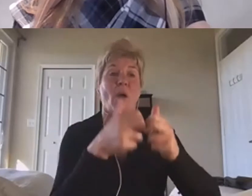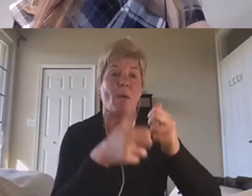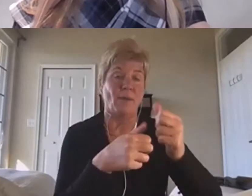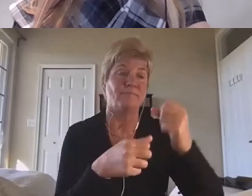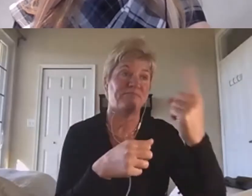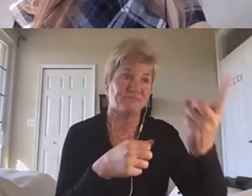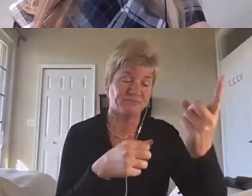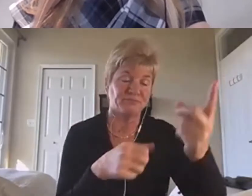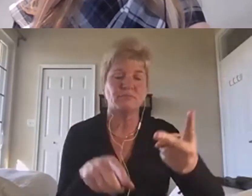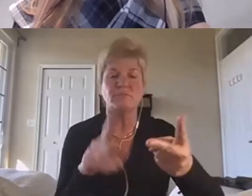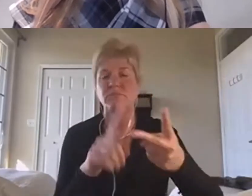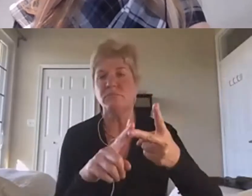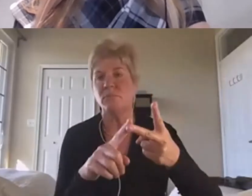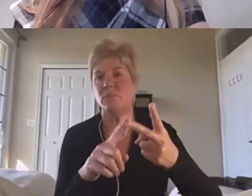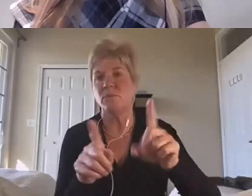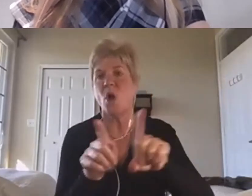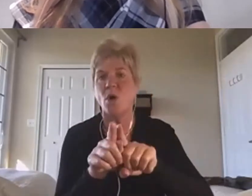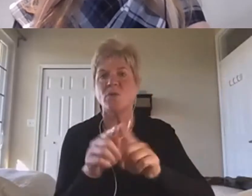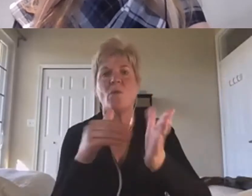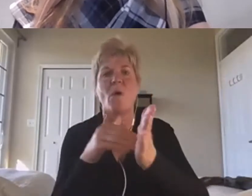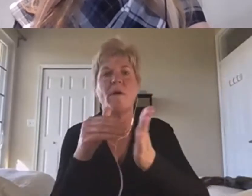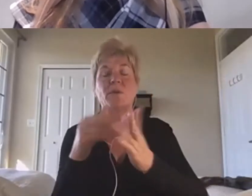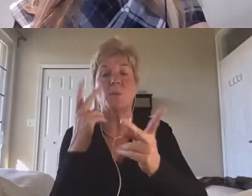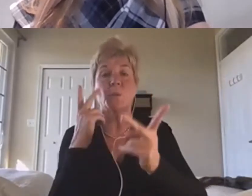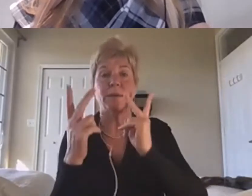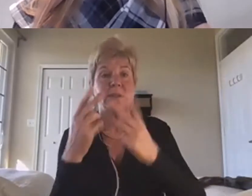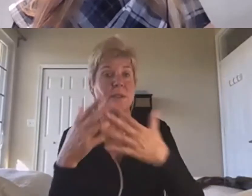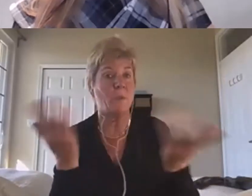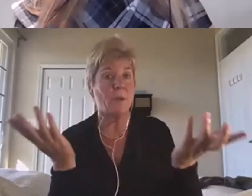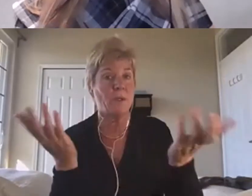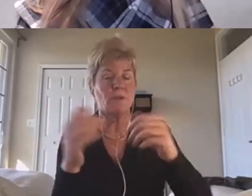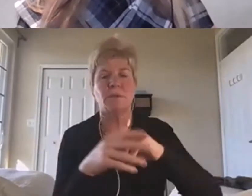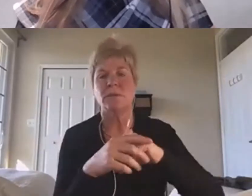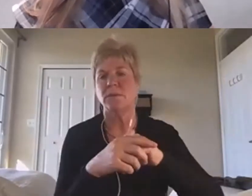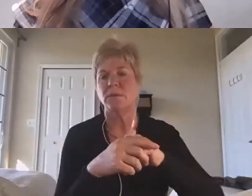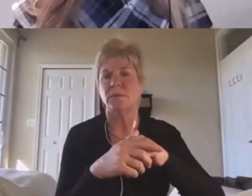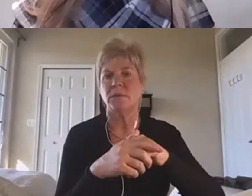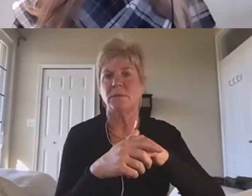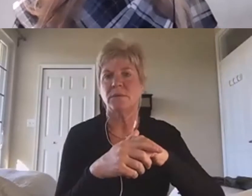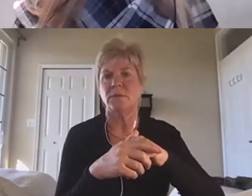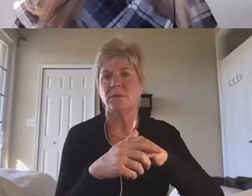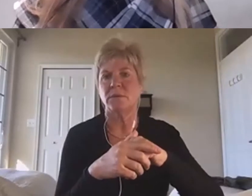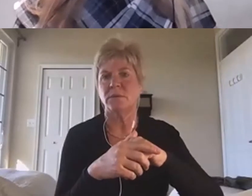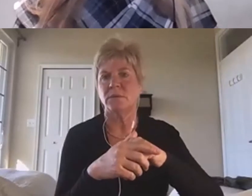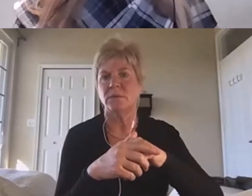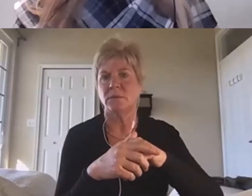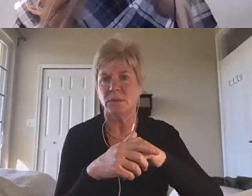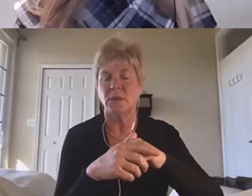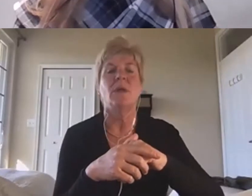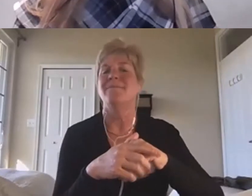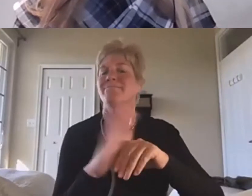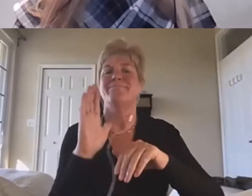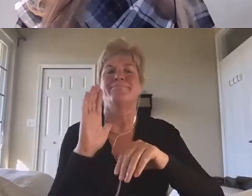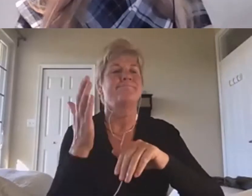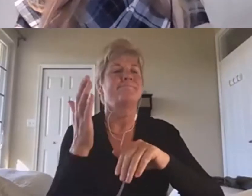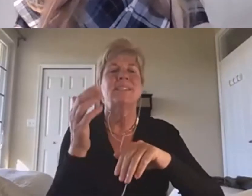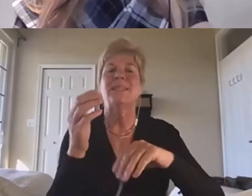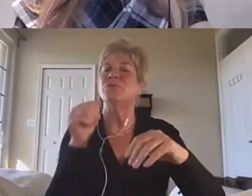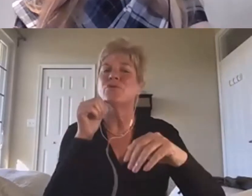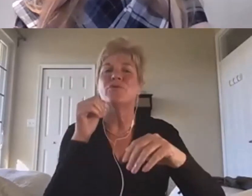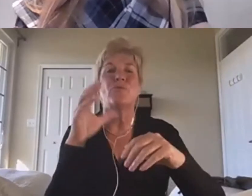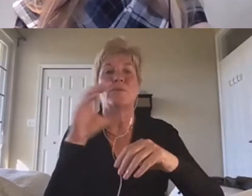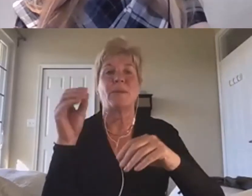see quite a bit is, this idea of total inflexibility when it comes to